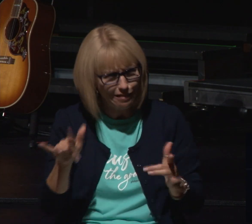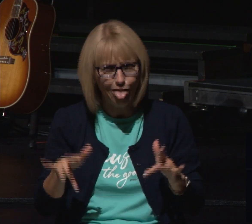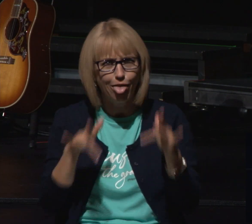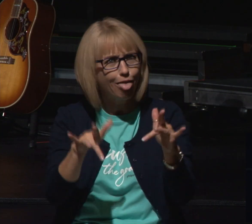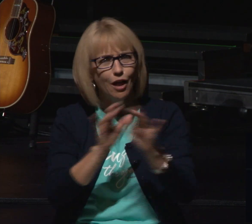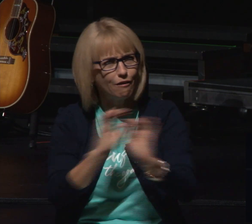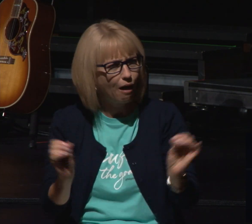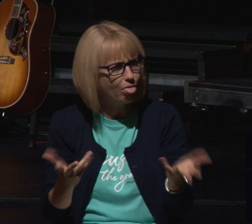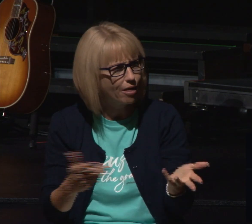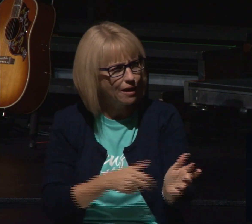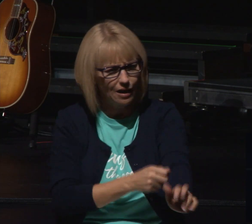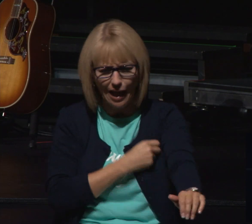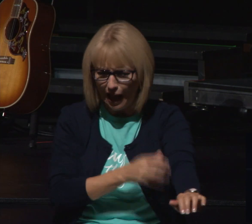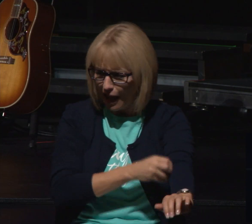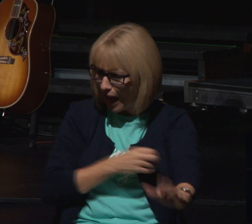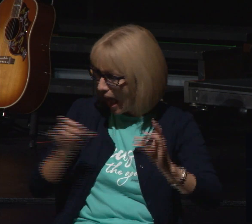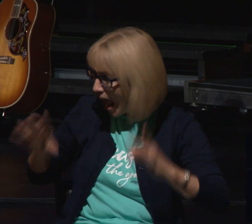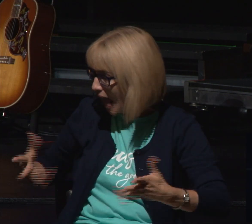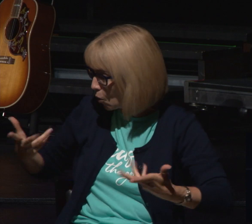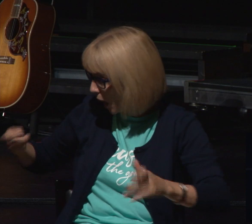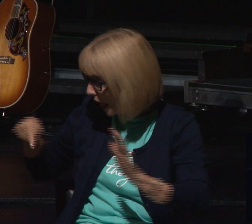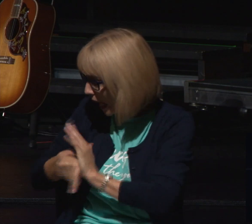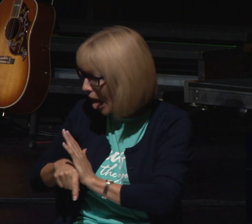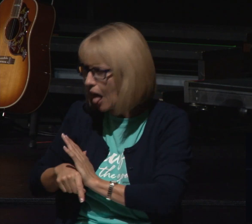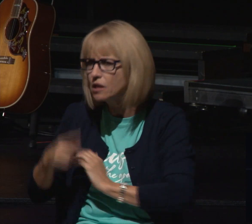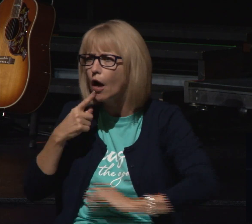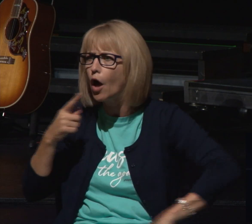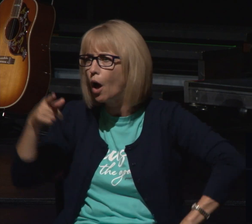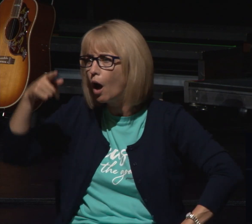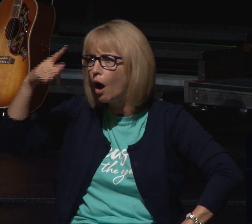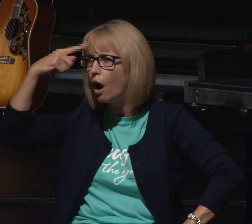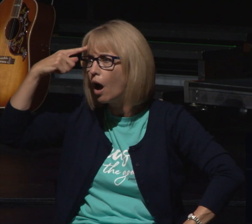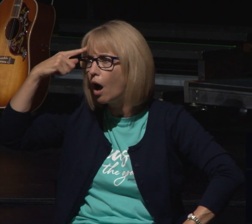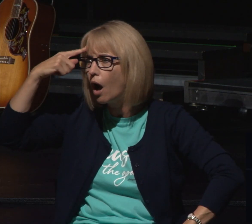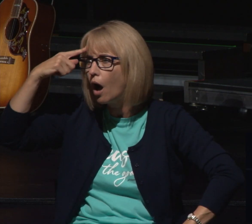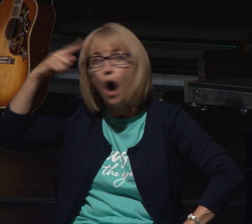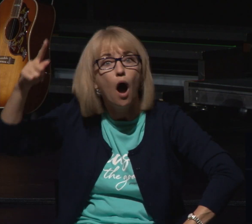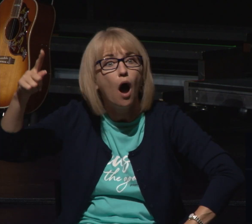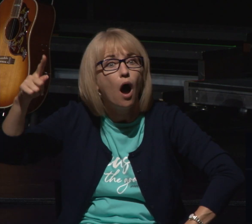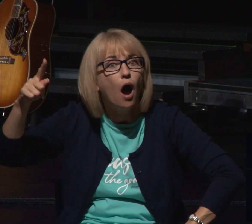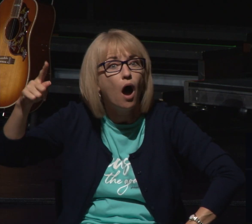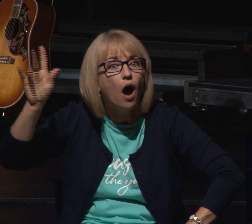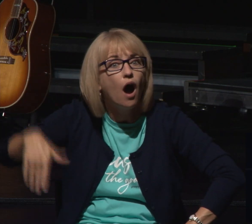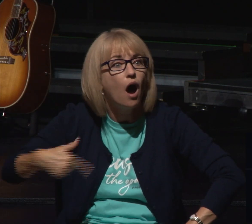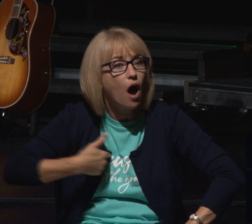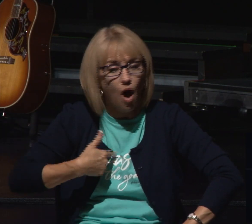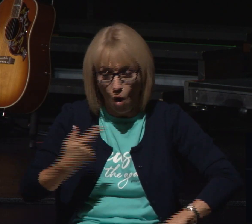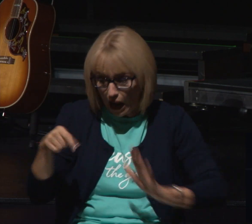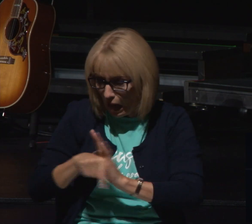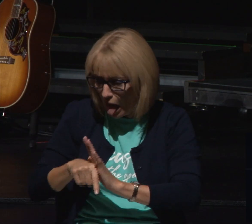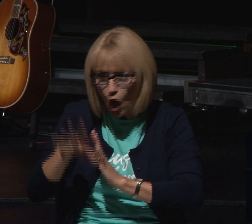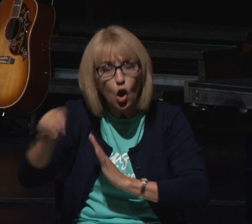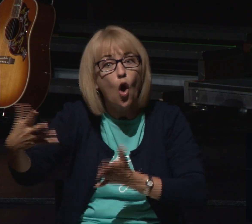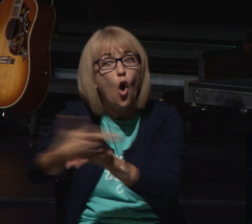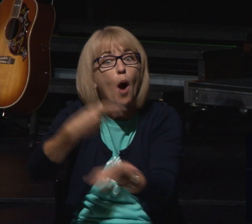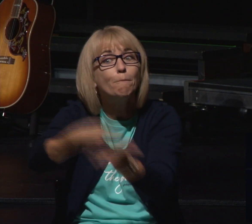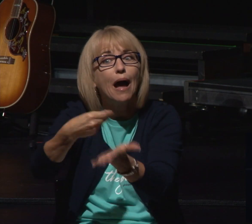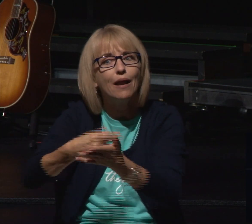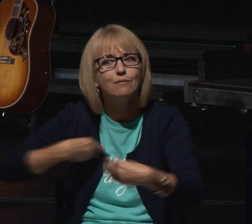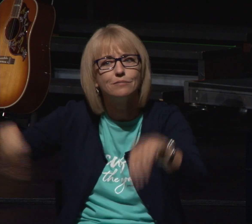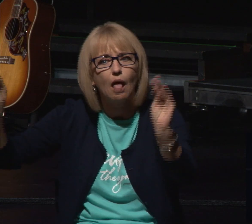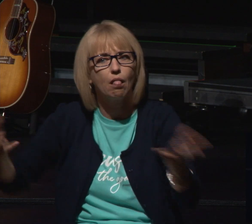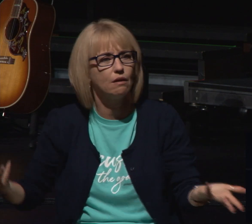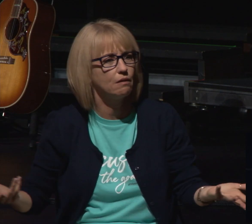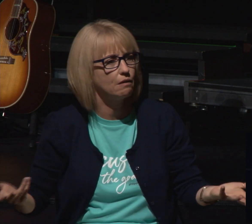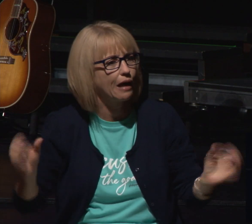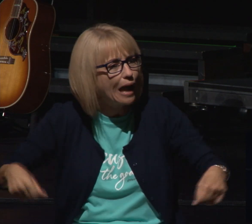they have this hatred building the jealousy they're going to kill him and they say huh we could just but we could actually make some money off of this and that's even better